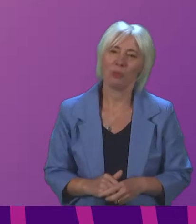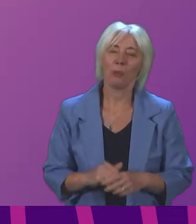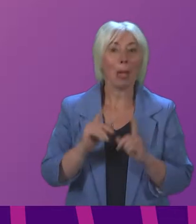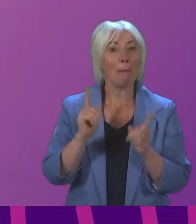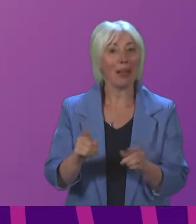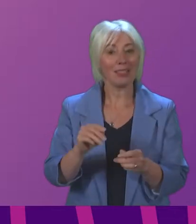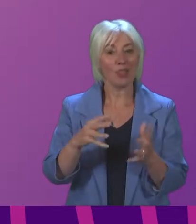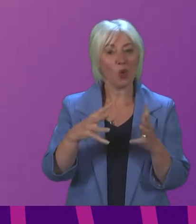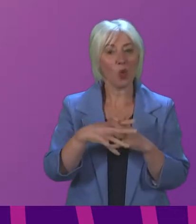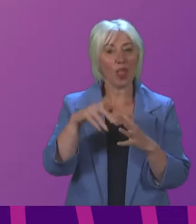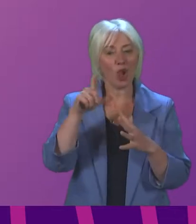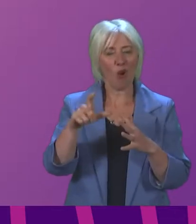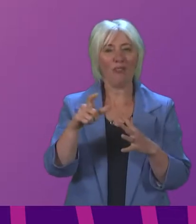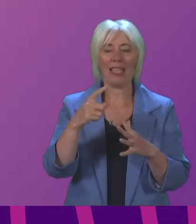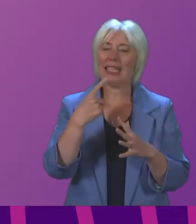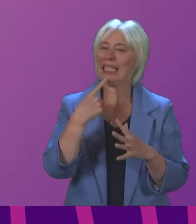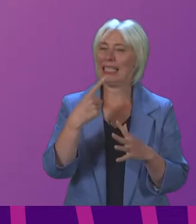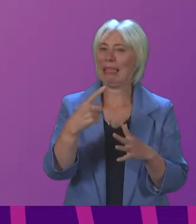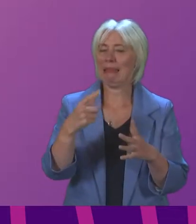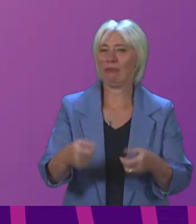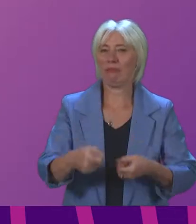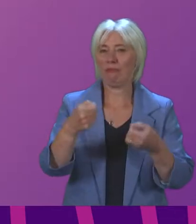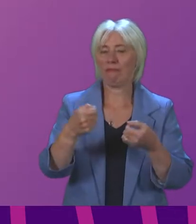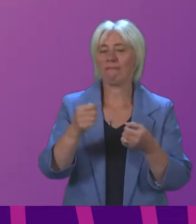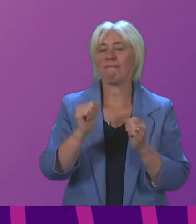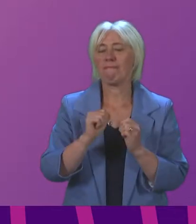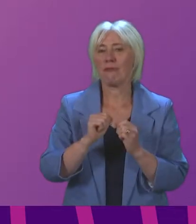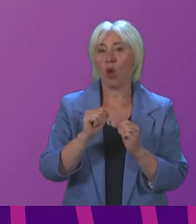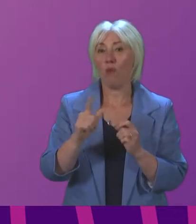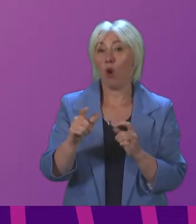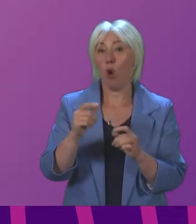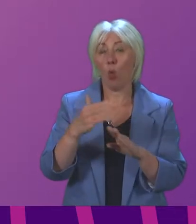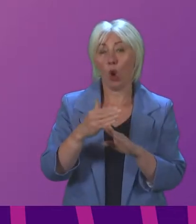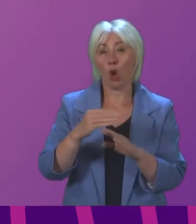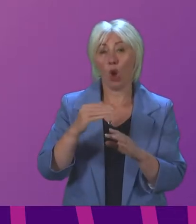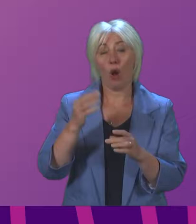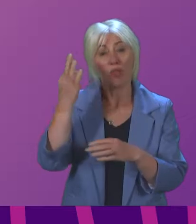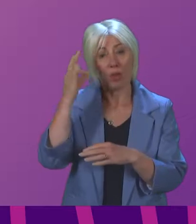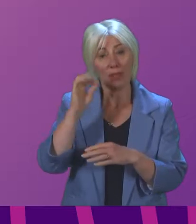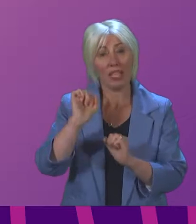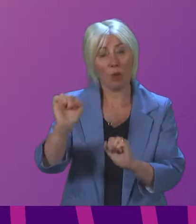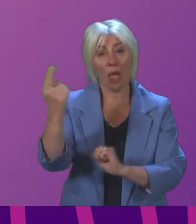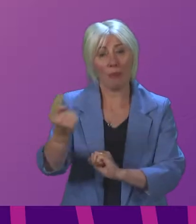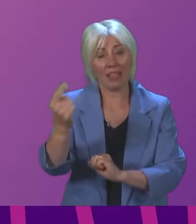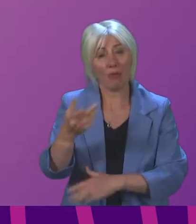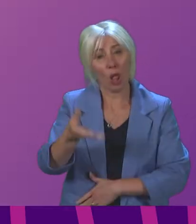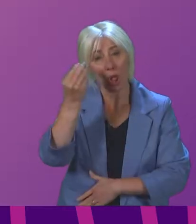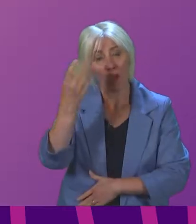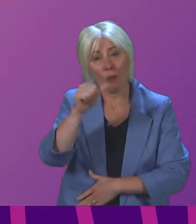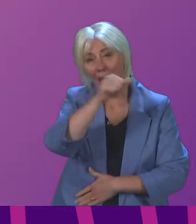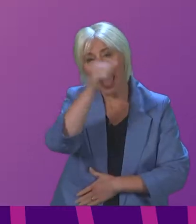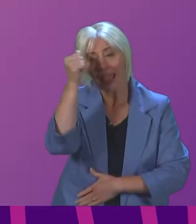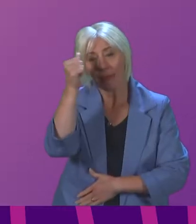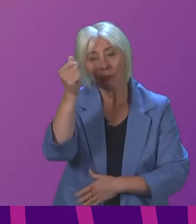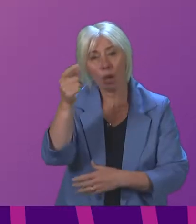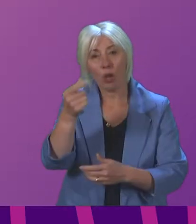that Mr Coffey made which I think is important in his reflections on the work of the Committee what he has learnt from the expert opinion that